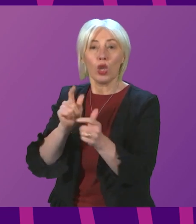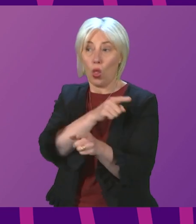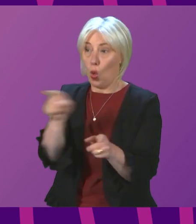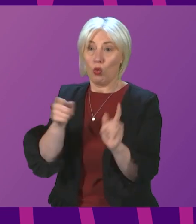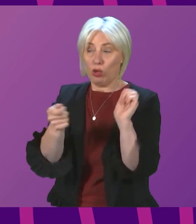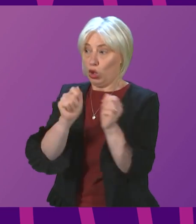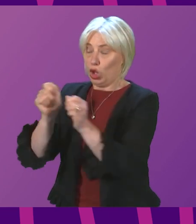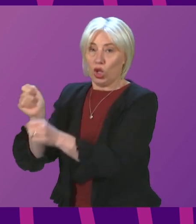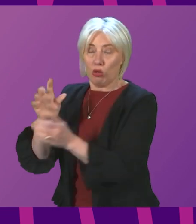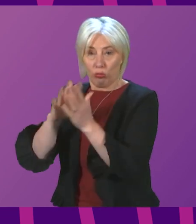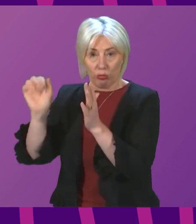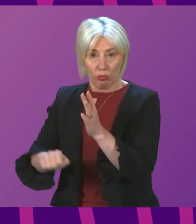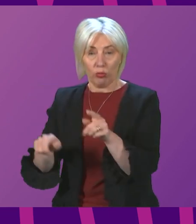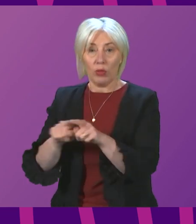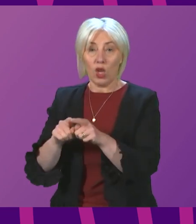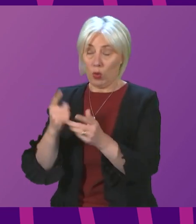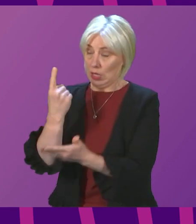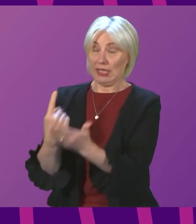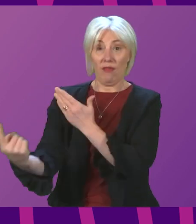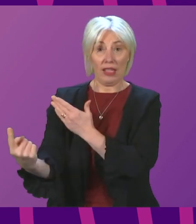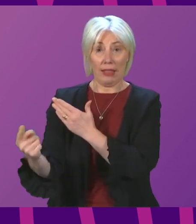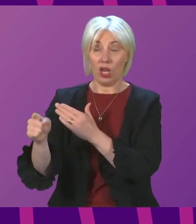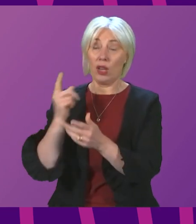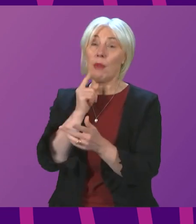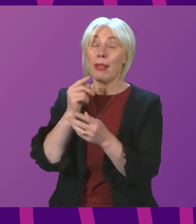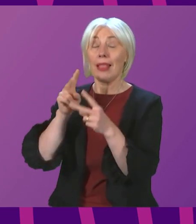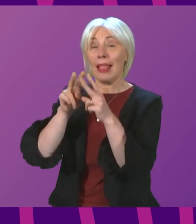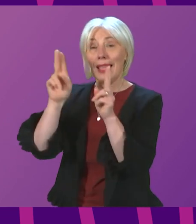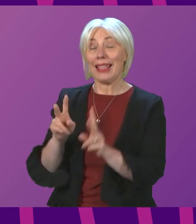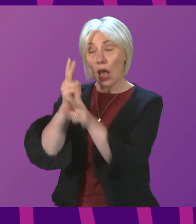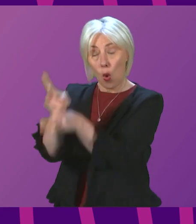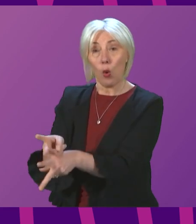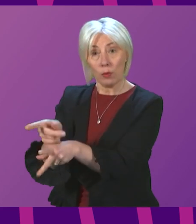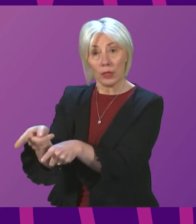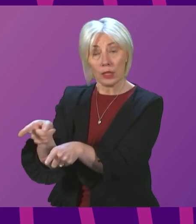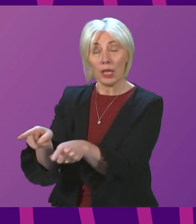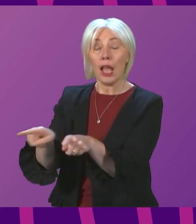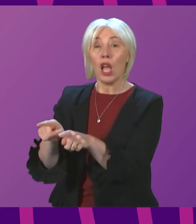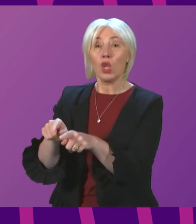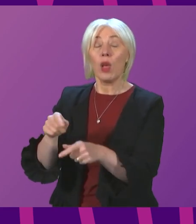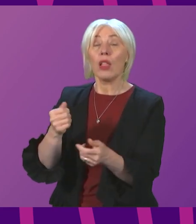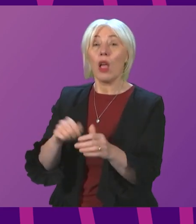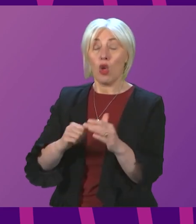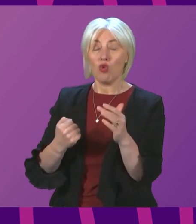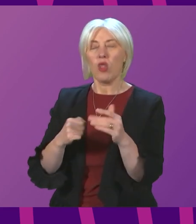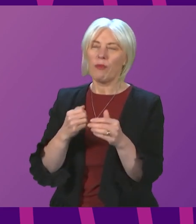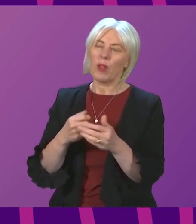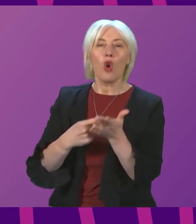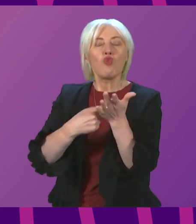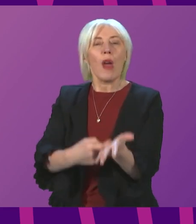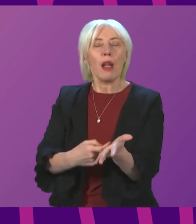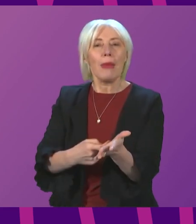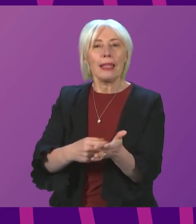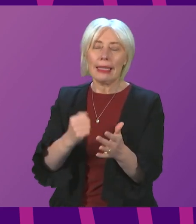to the recommendations on self-isolation for people in care homes and lifted the recommended limit on the number of households able to